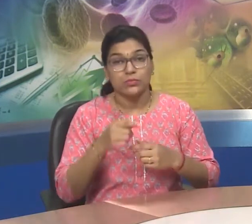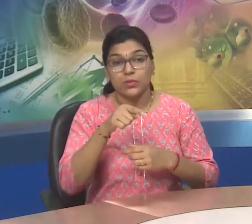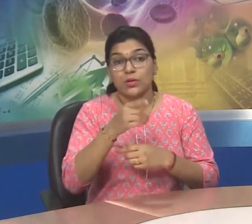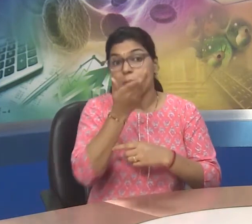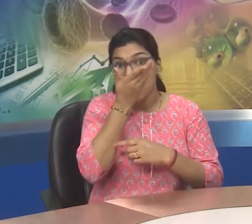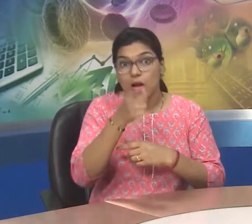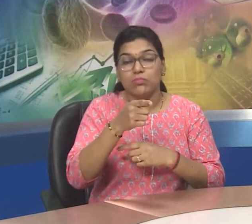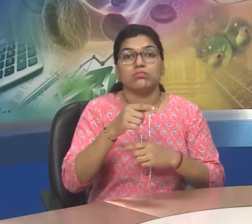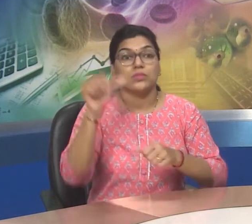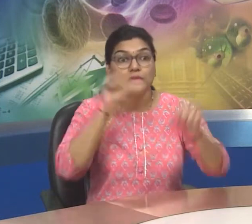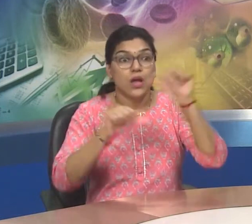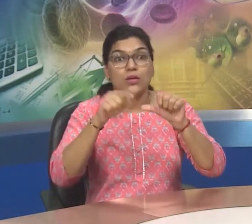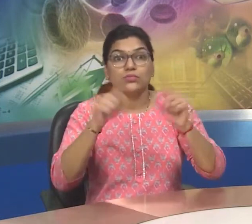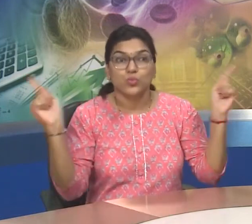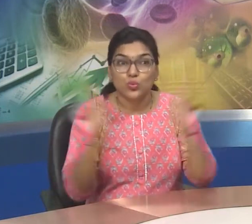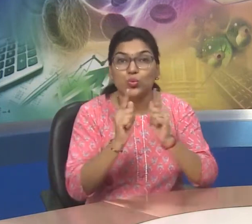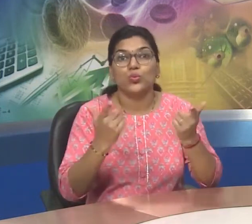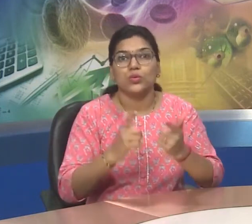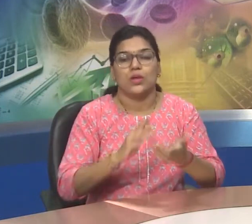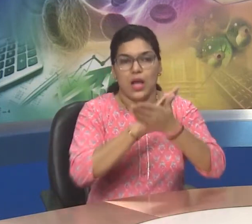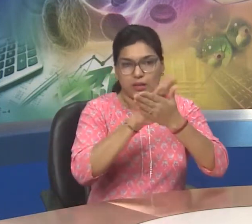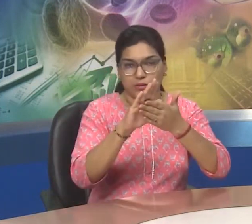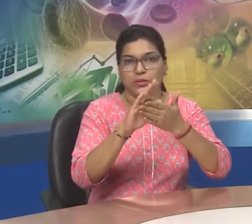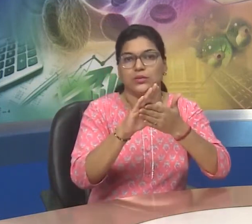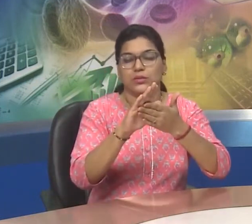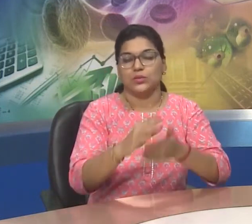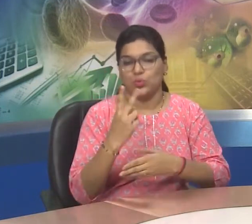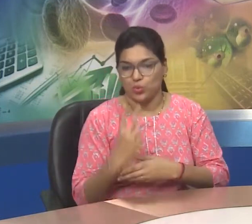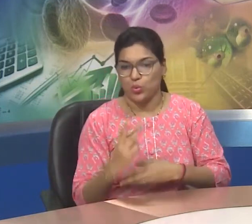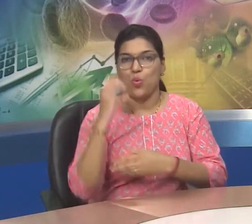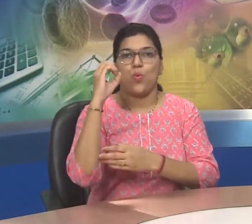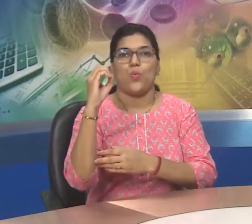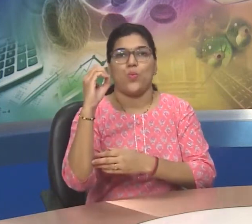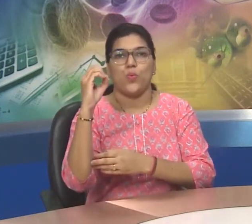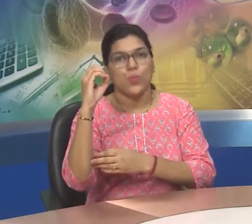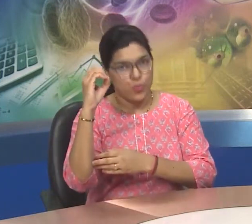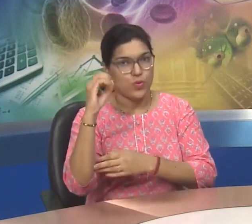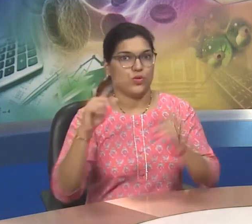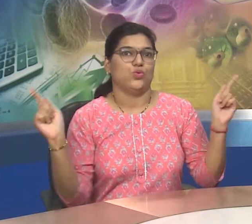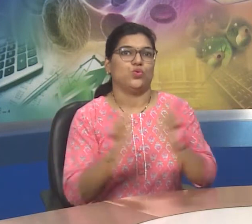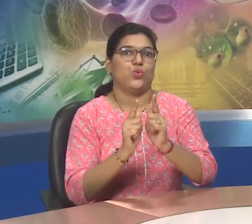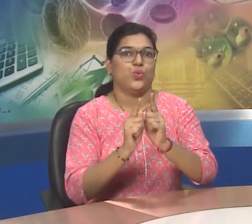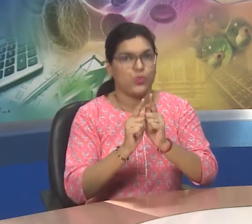H2O, the scientific name of water is